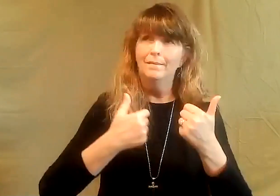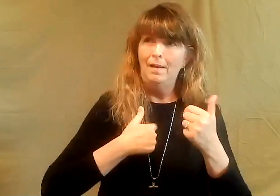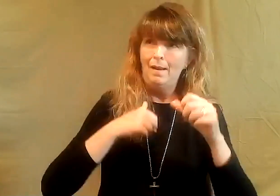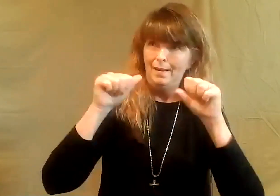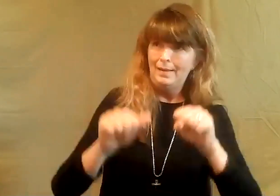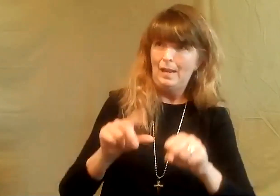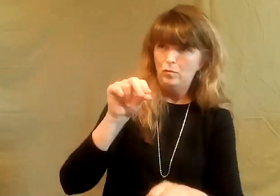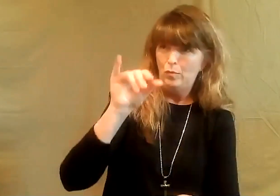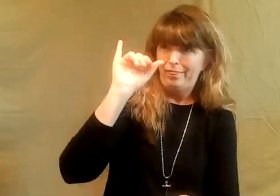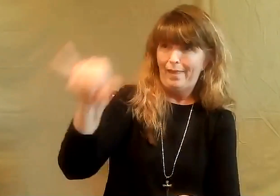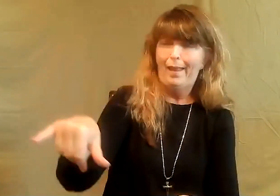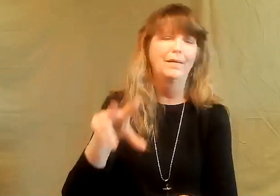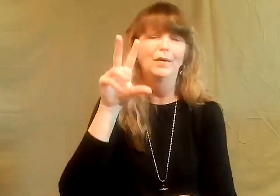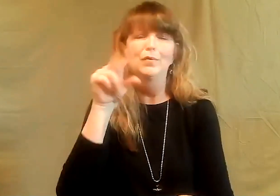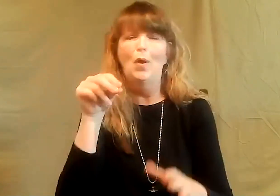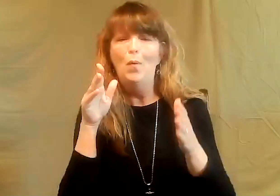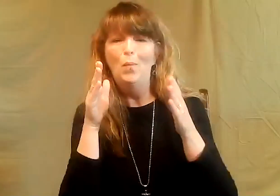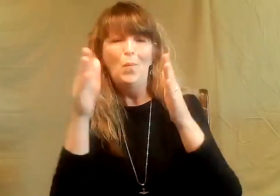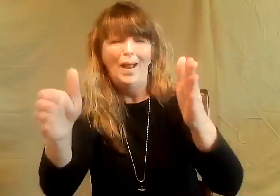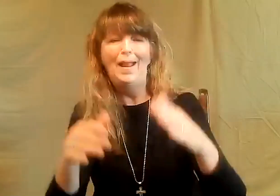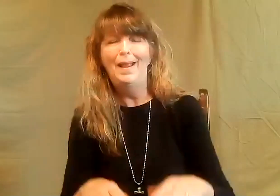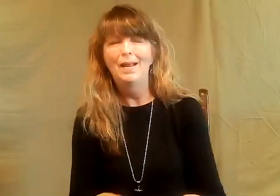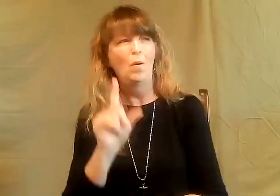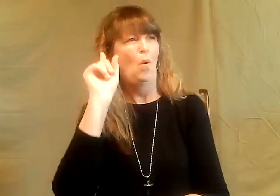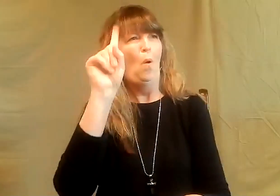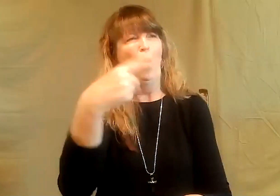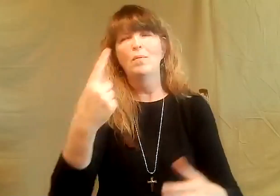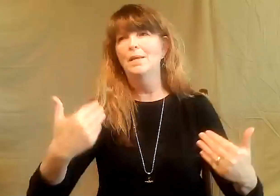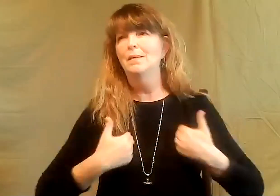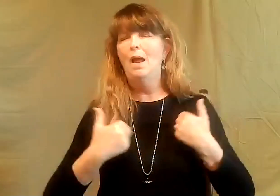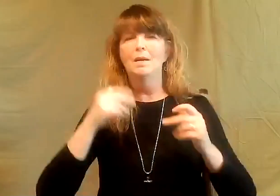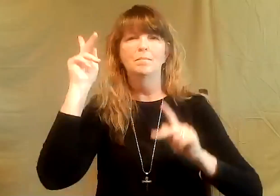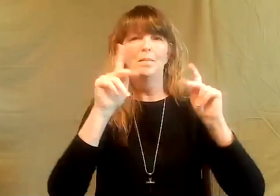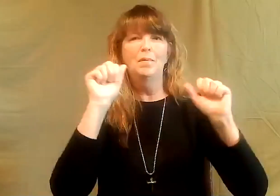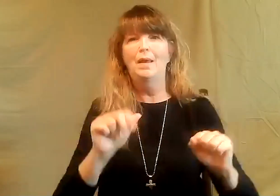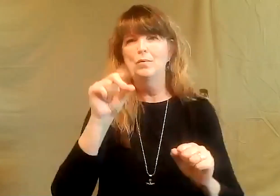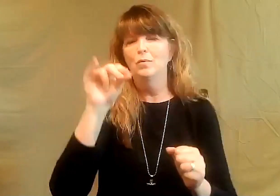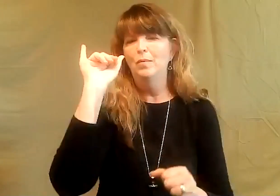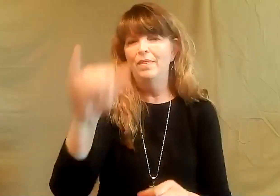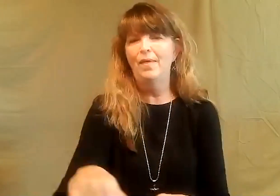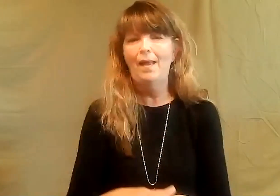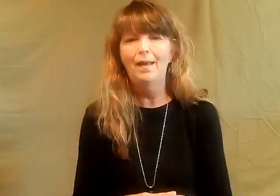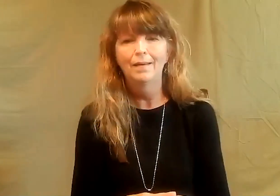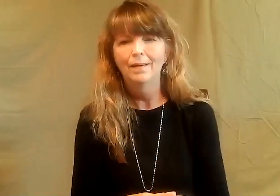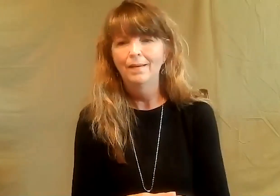start to laugh and think can i do these kind of things no way that's only for young people